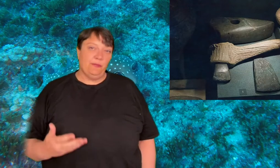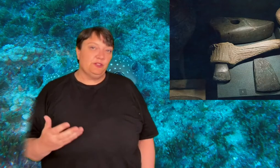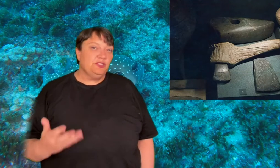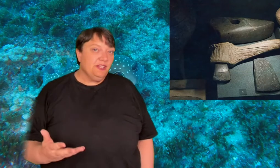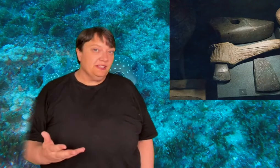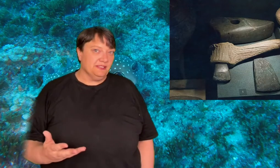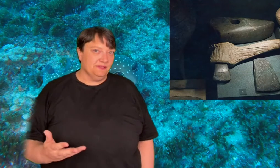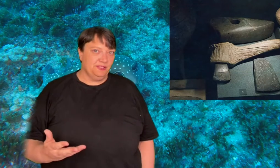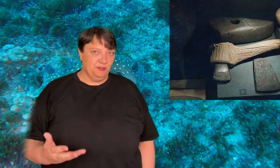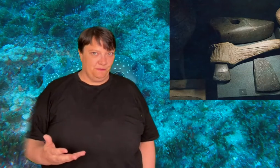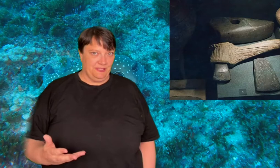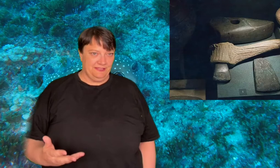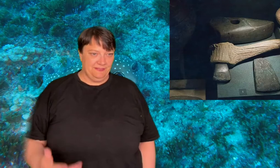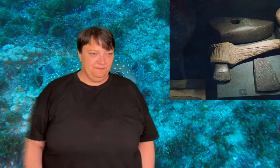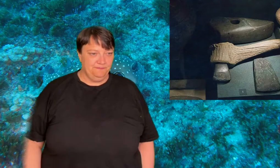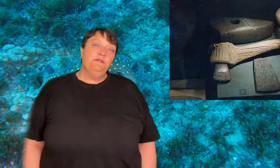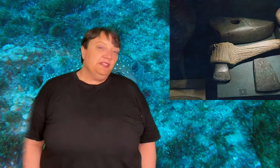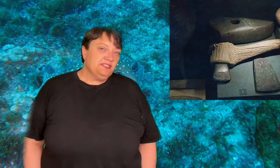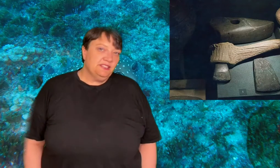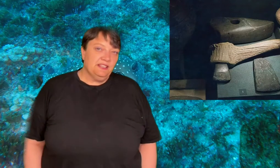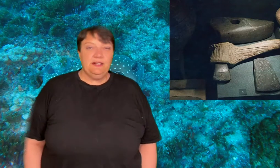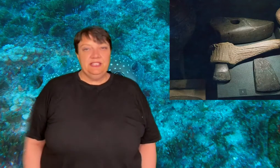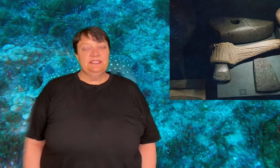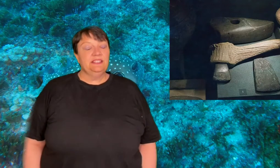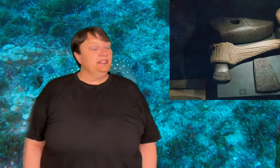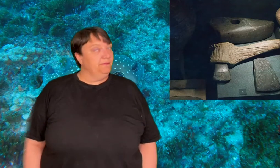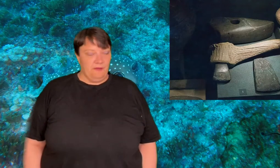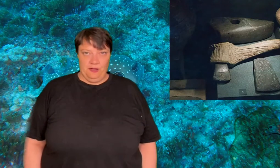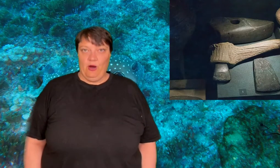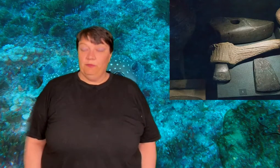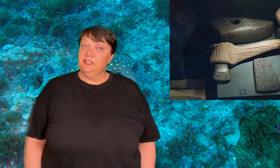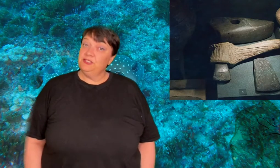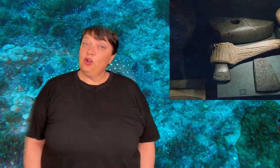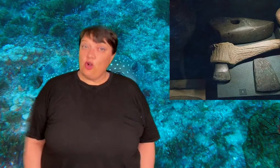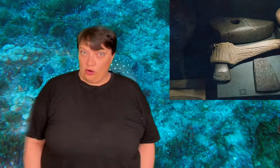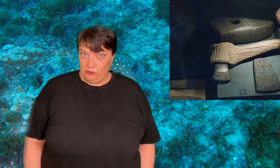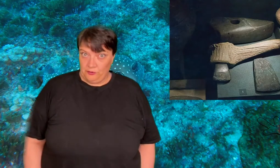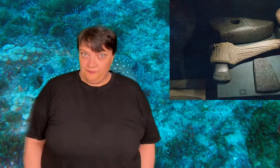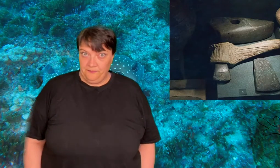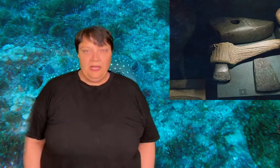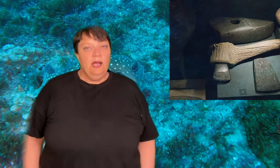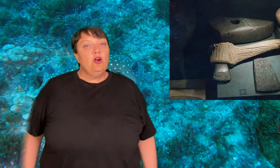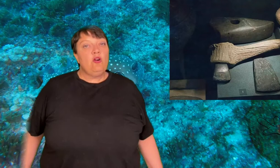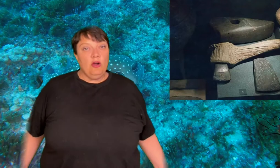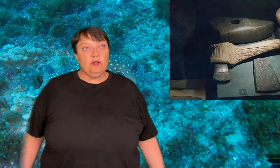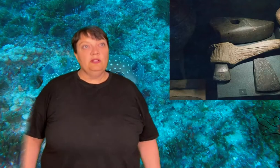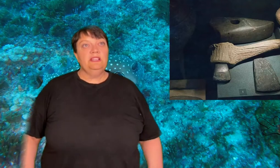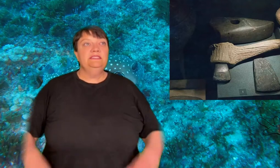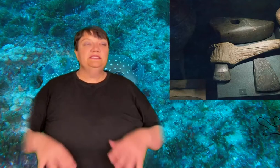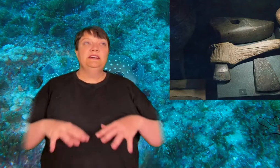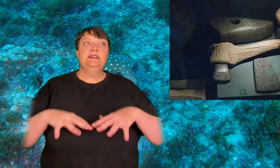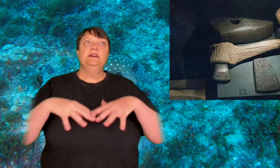a look at some alternatives to flint. First there is the very obvious coral coral.